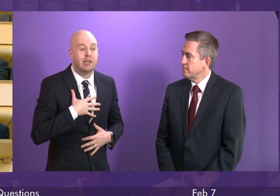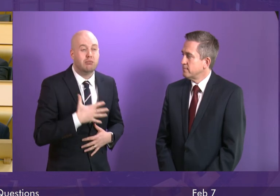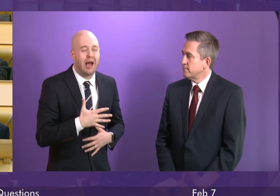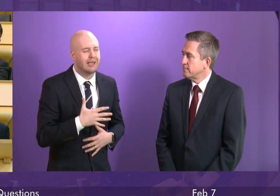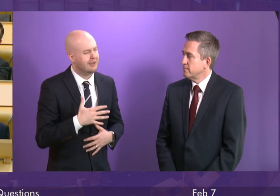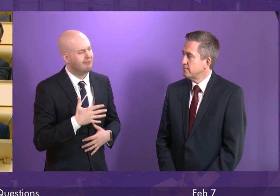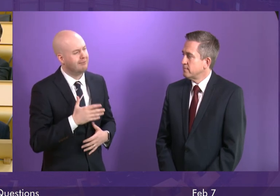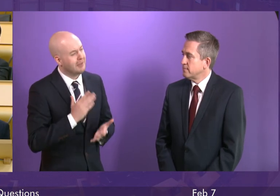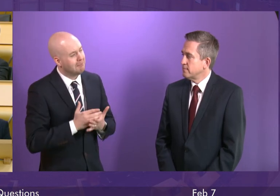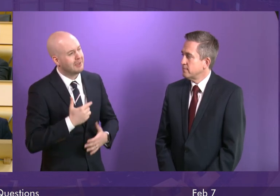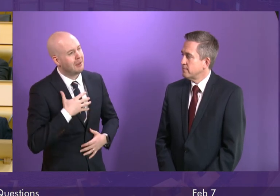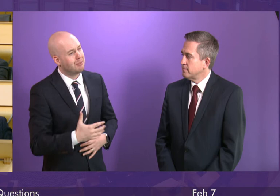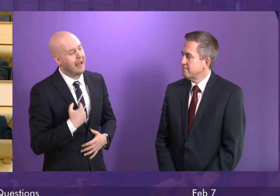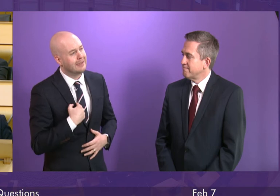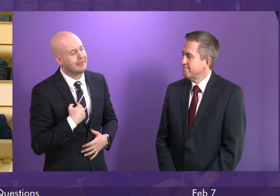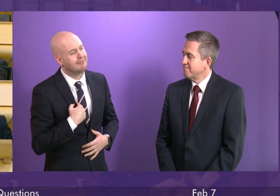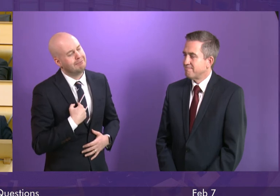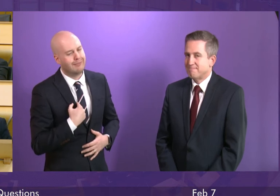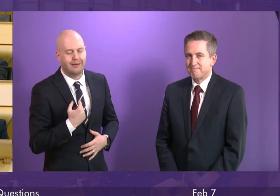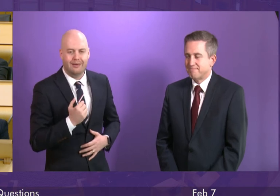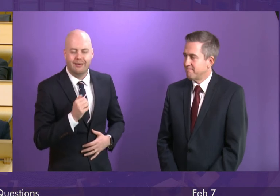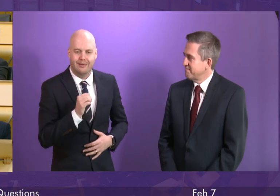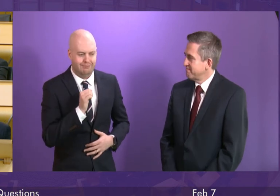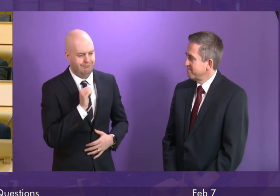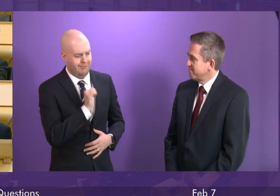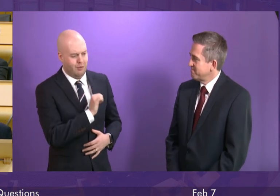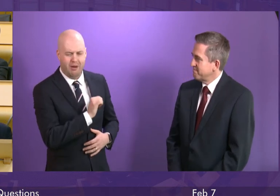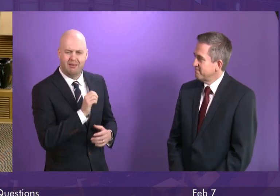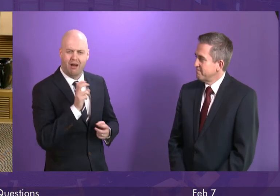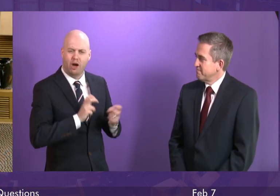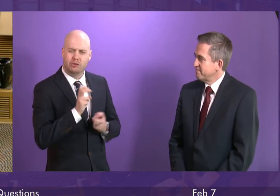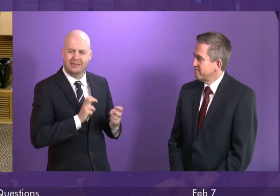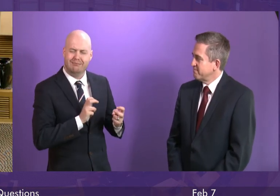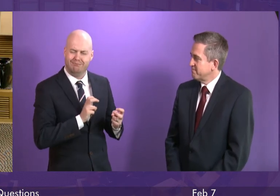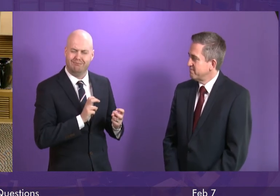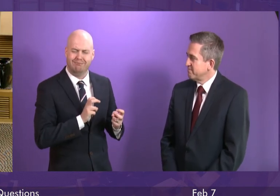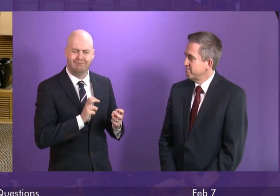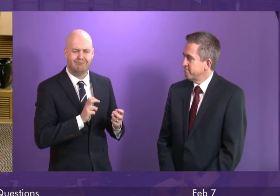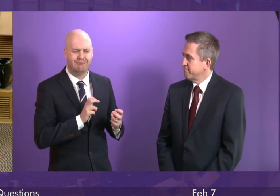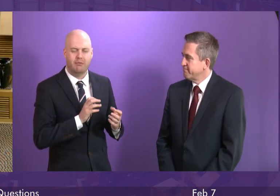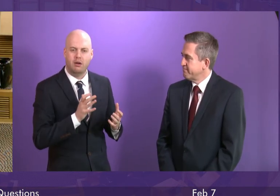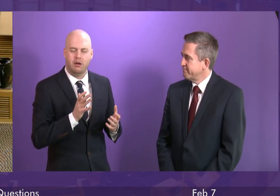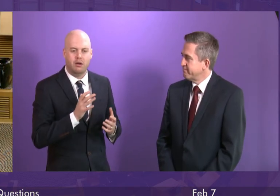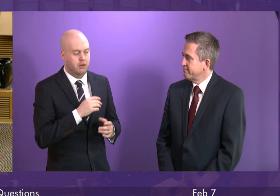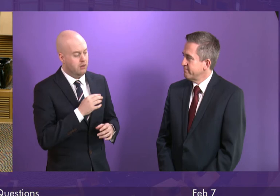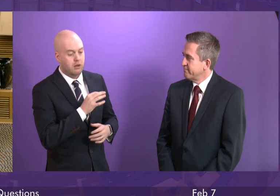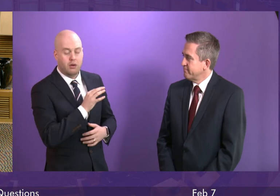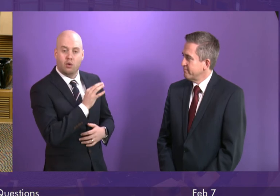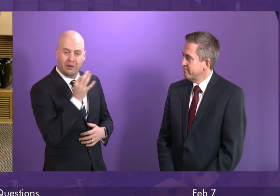at Mr Rumble's line of argument. because when the